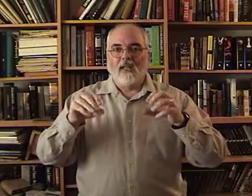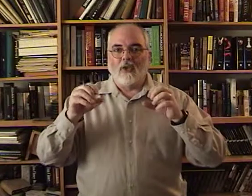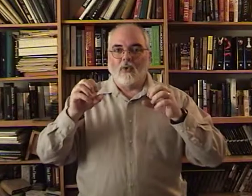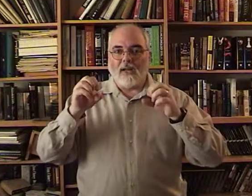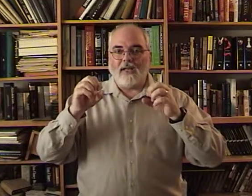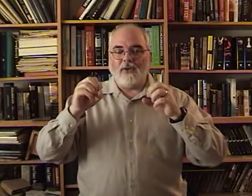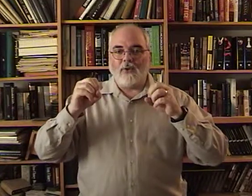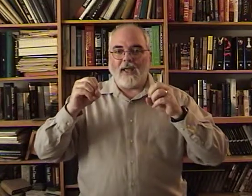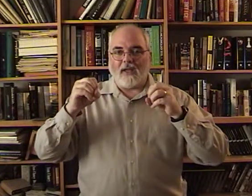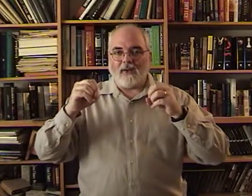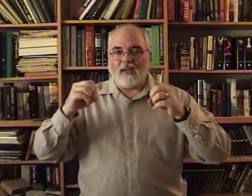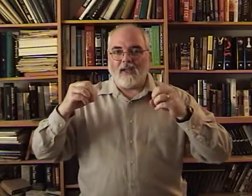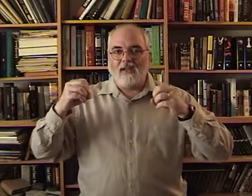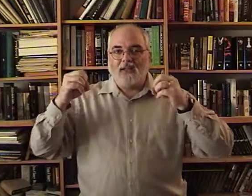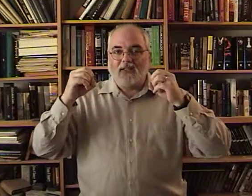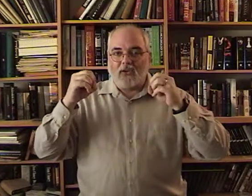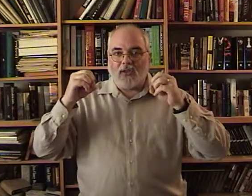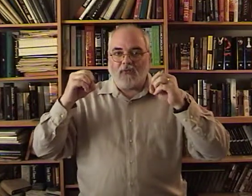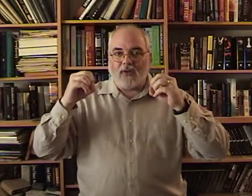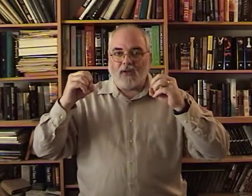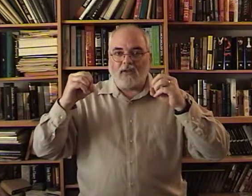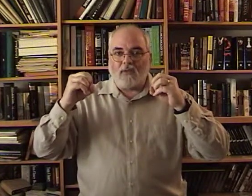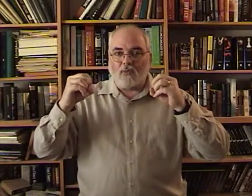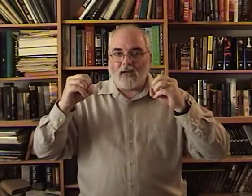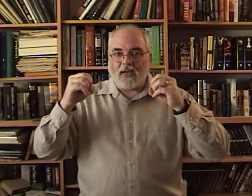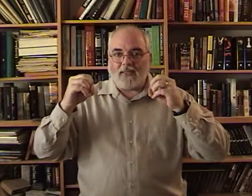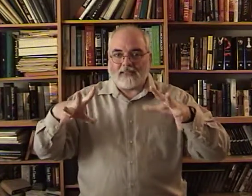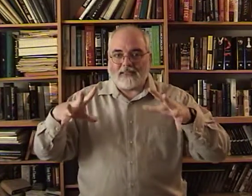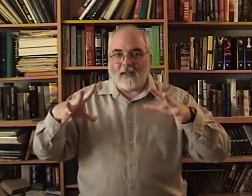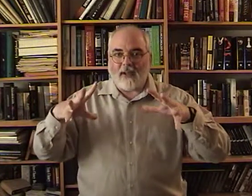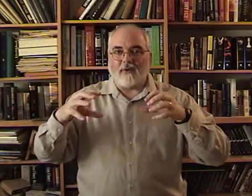You're ready to do that. Okay. So get your fingers. Ready to snap out.